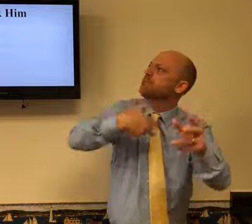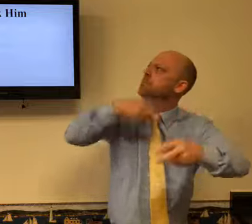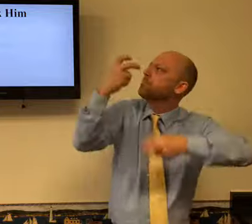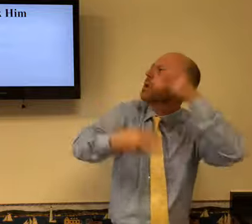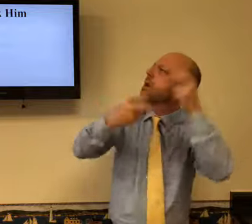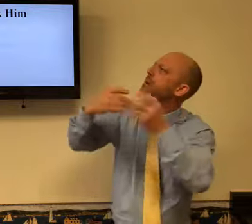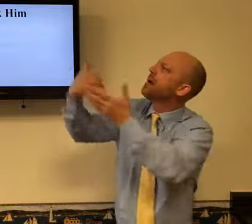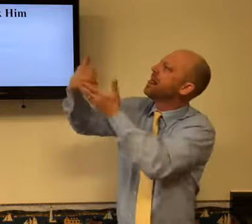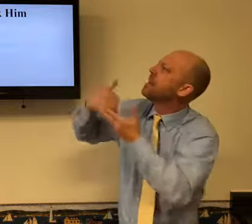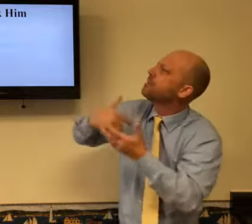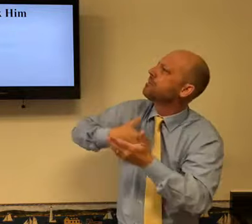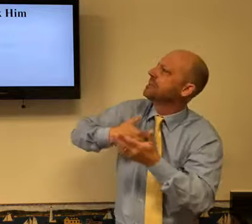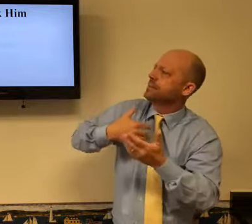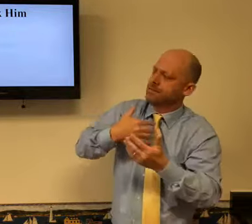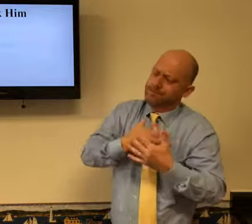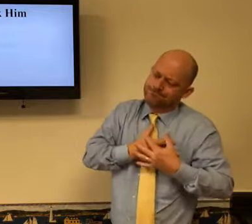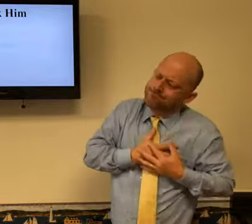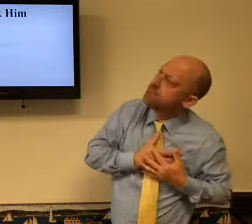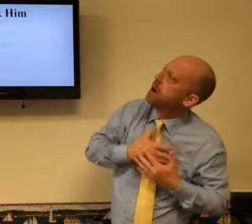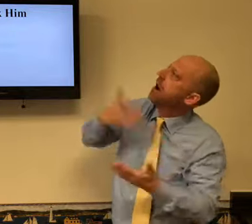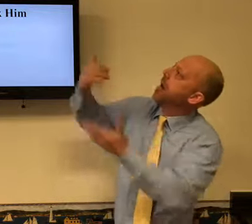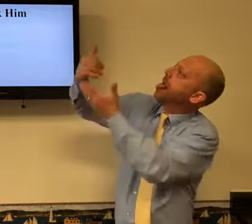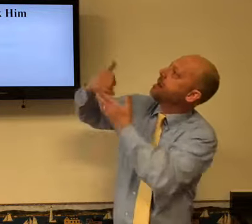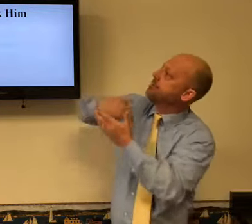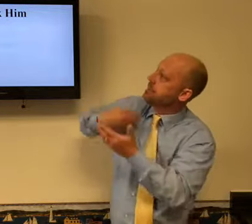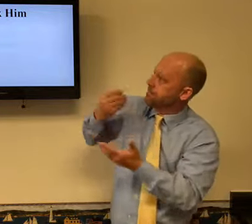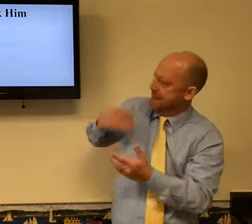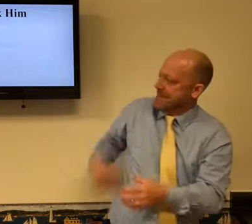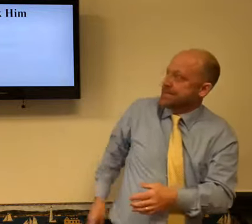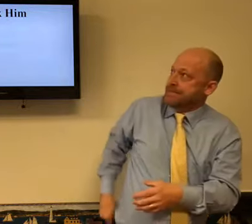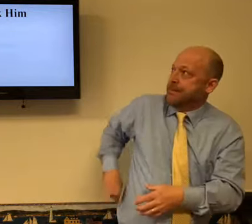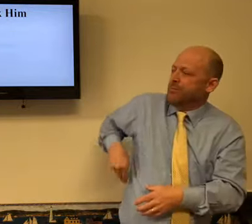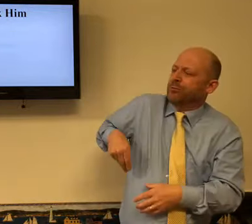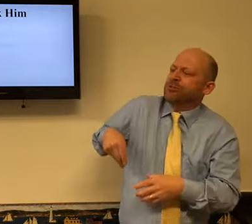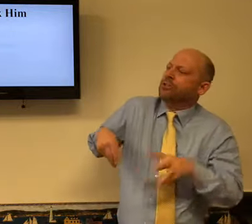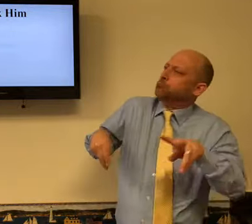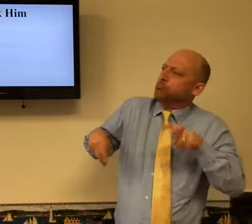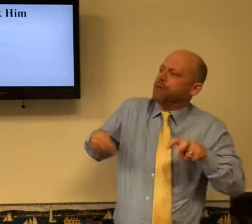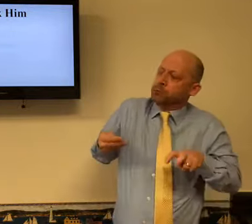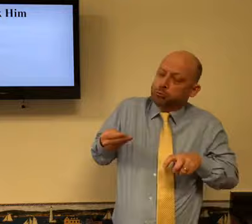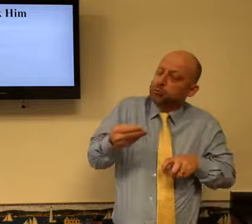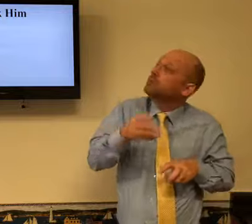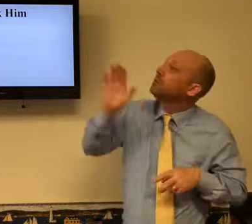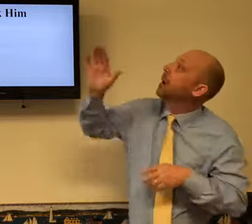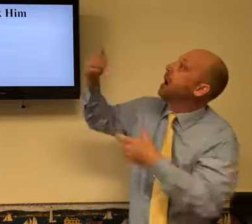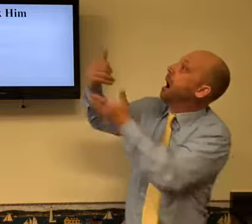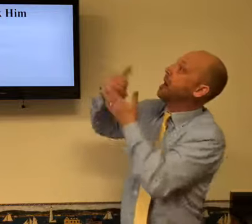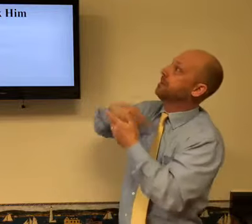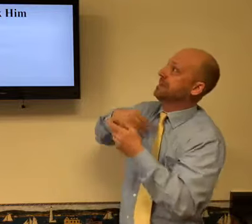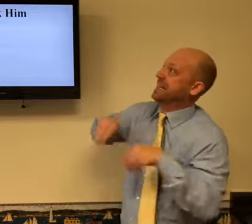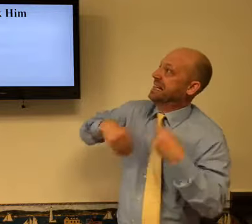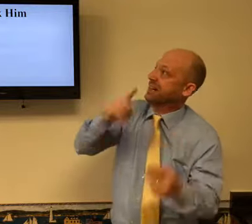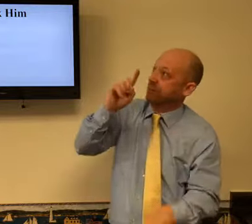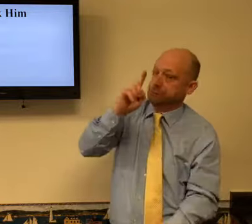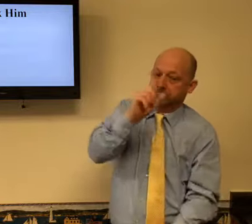I'm going to be talking with someone. I'm going to be counseling someone. Give me wisdom. Give me a heart to help, Lord, if maybe I should give them a blessing.